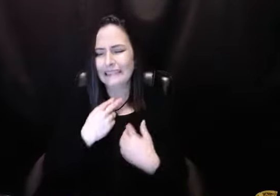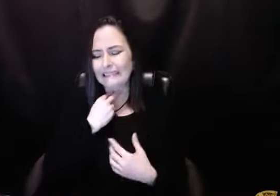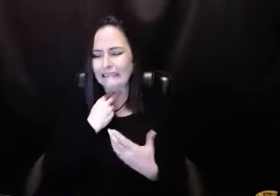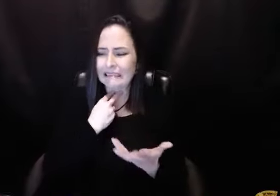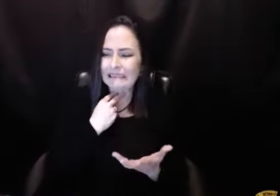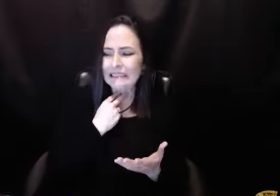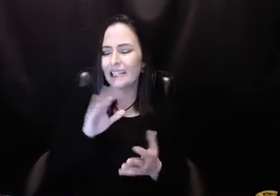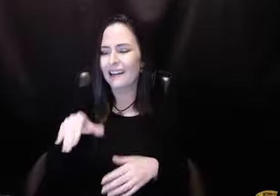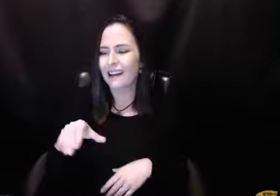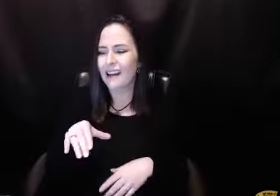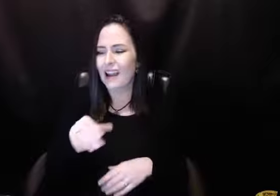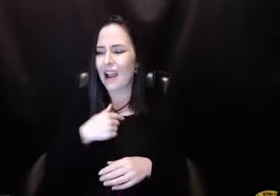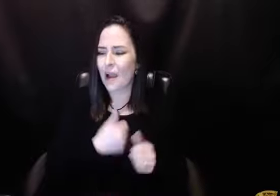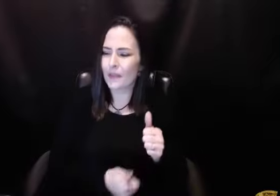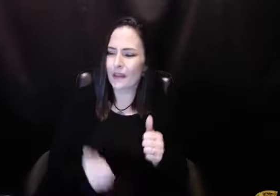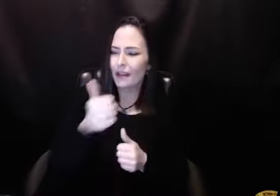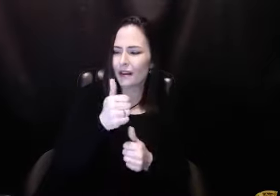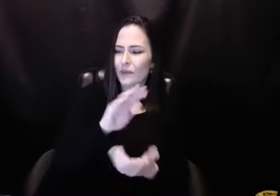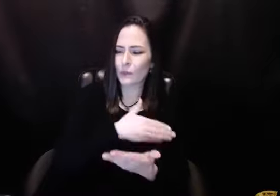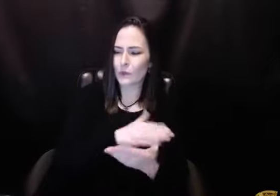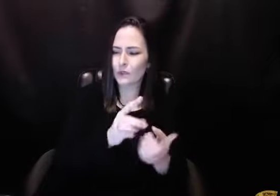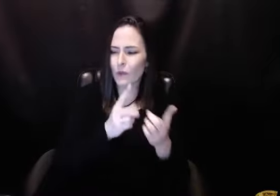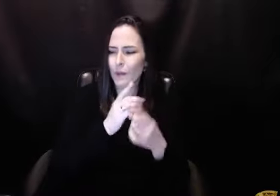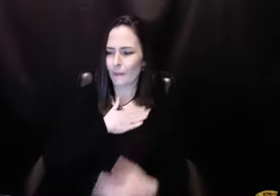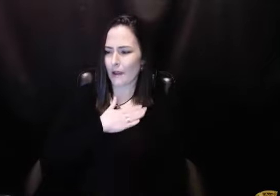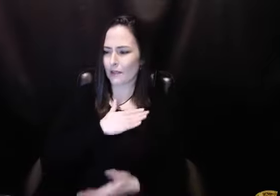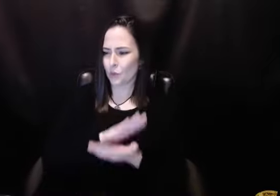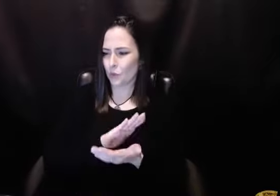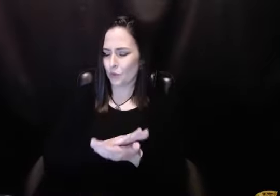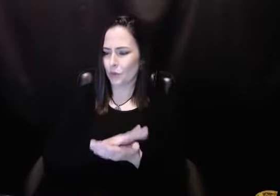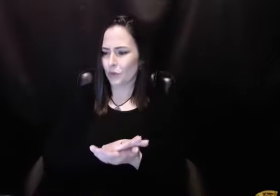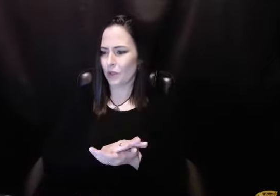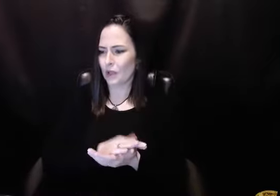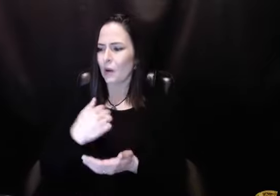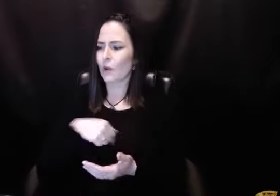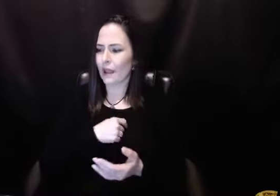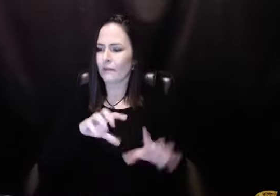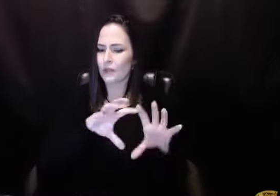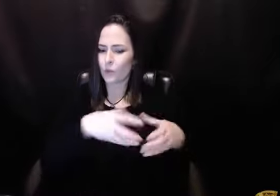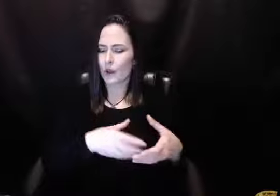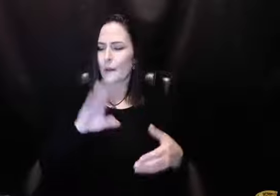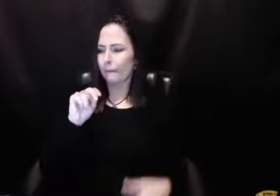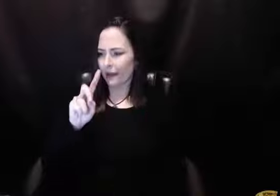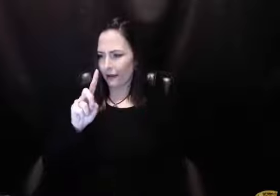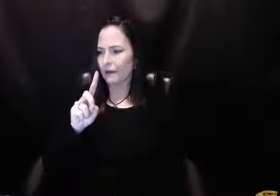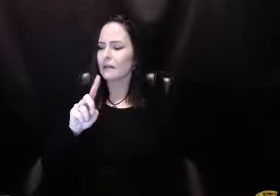calls that he was in a dilemma because he was the head of the music department in his school.